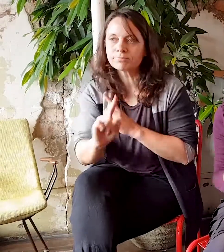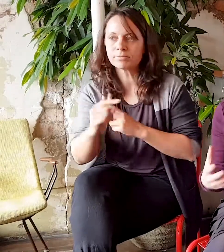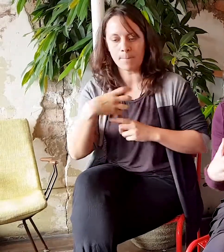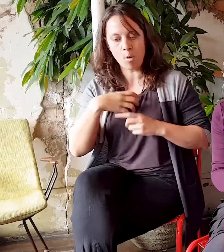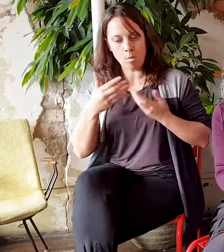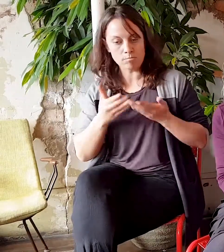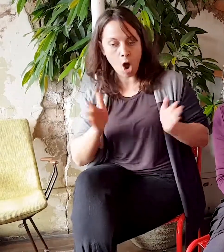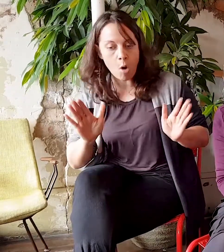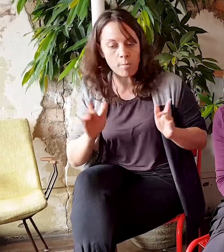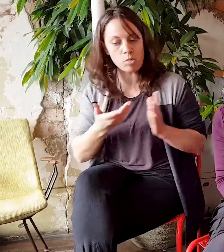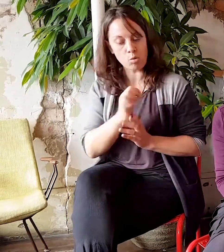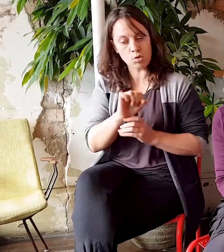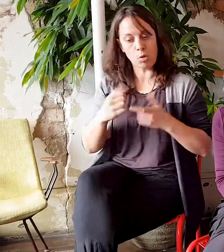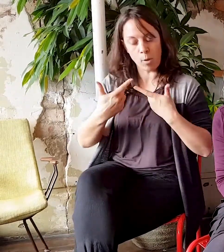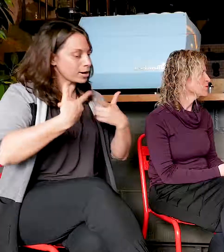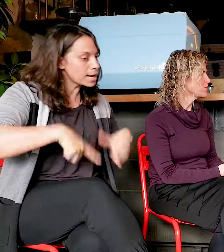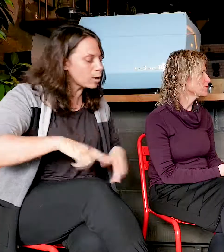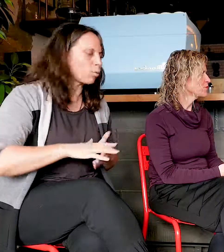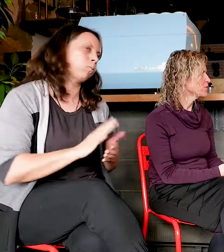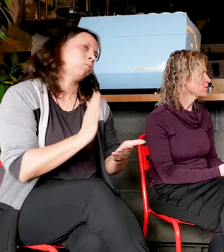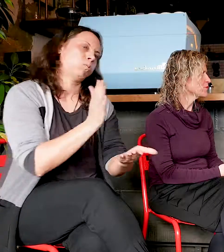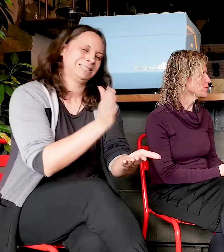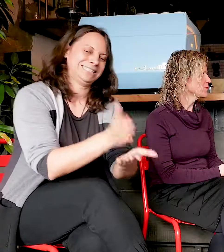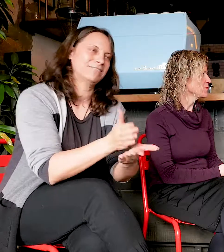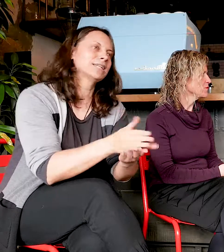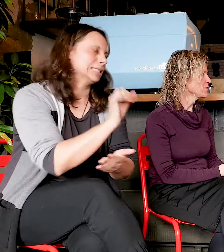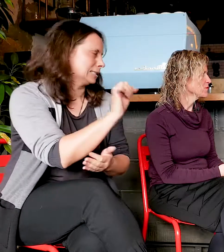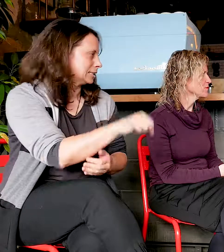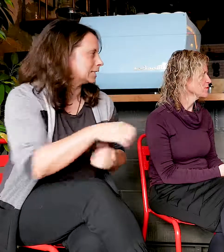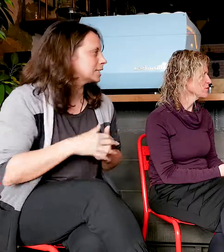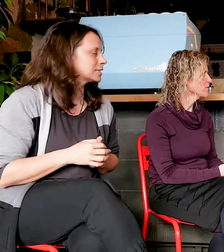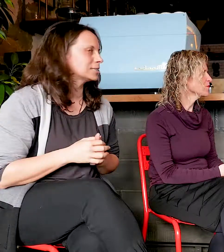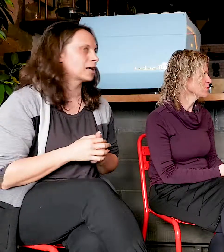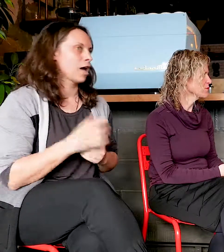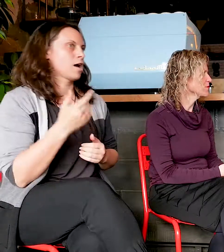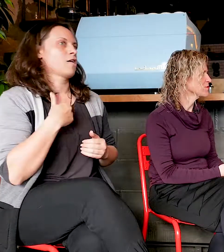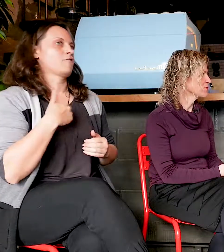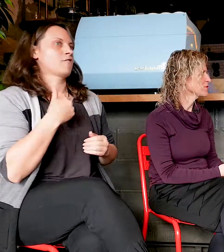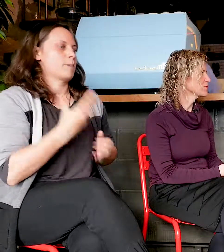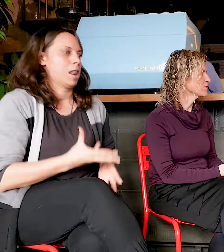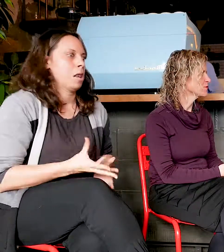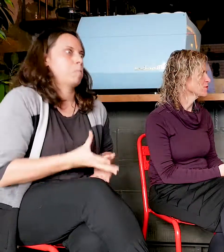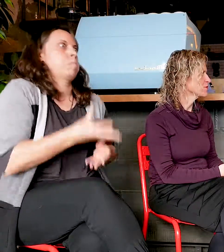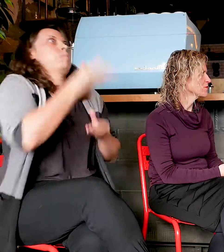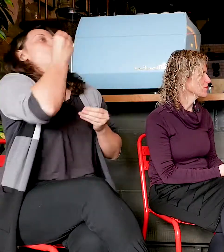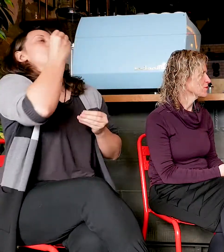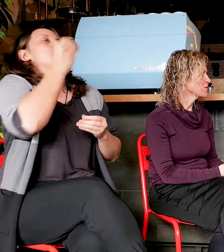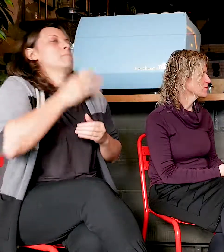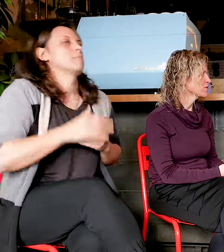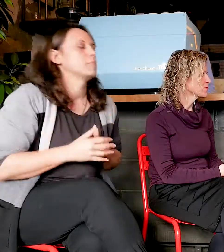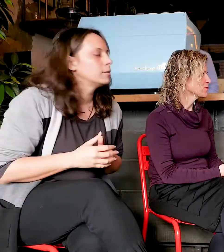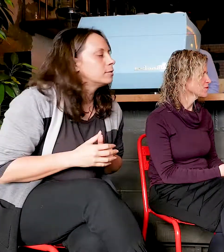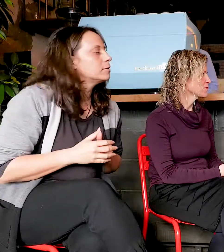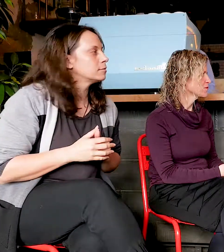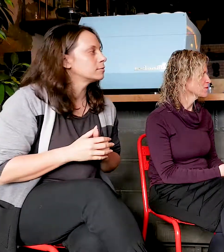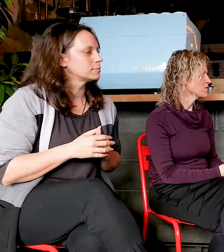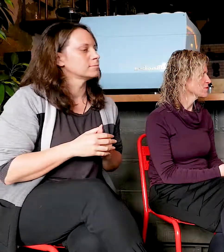body language? Yeah, definitely. think it's, it was a huge learning curve really because obviously as you said sign is, heavily